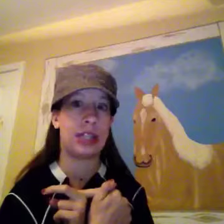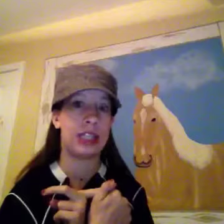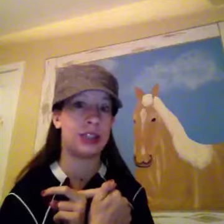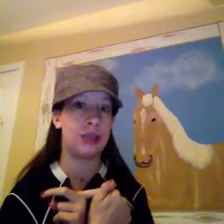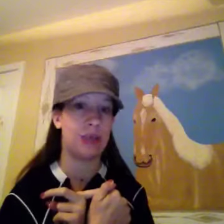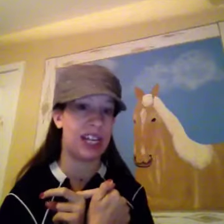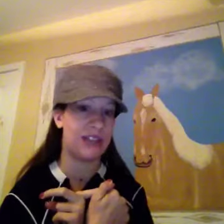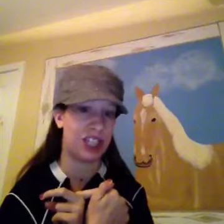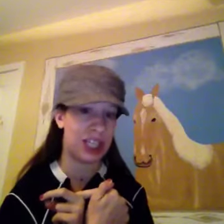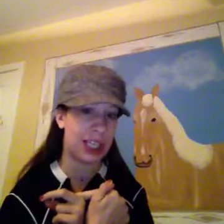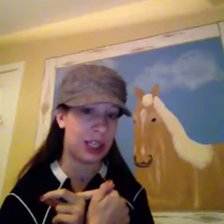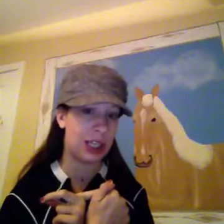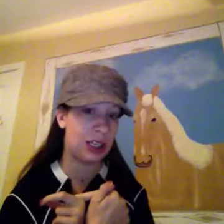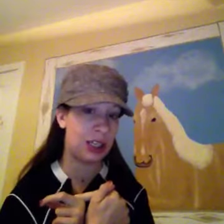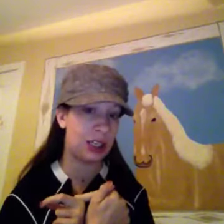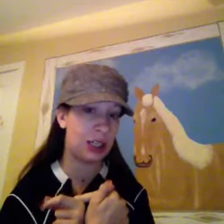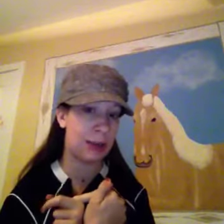Think it's called Bride of Chucky coming